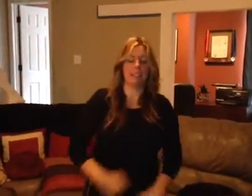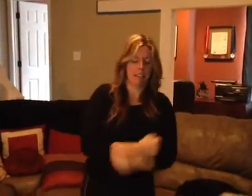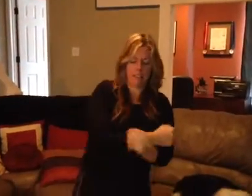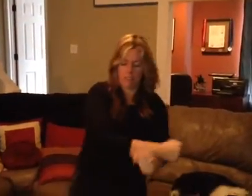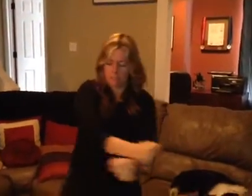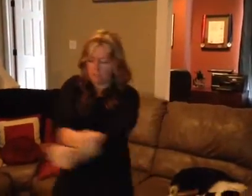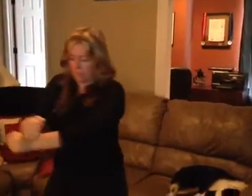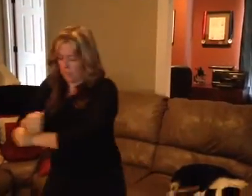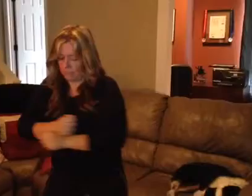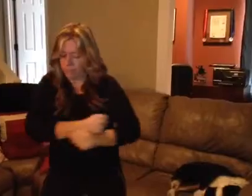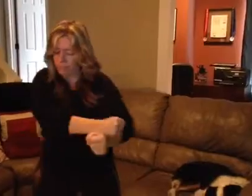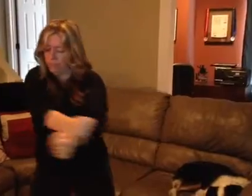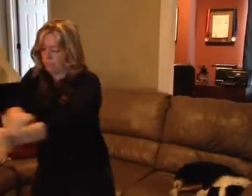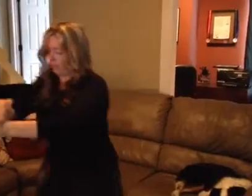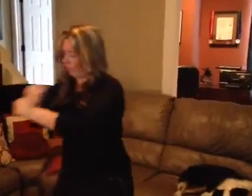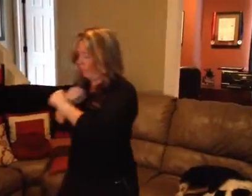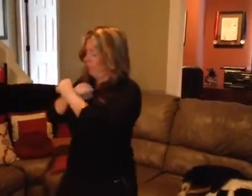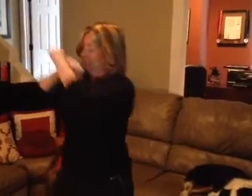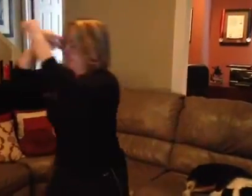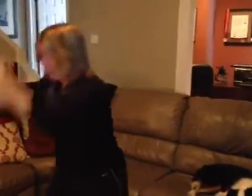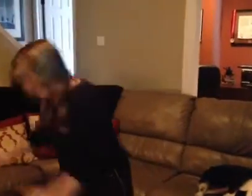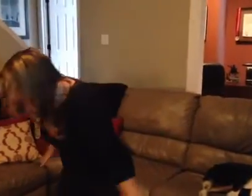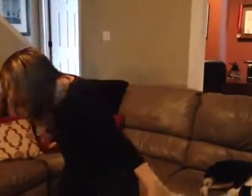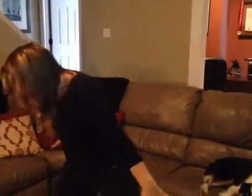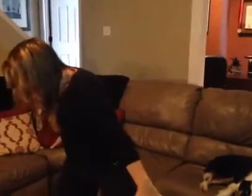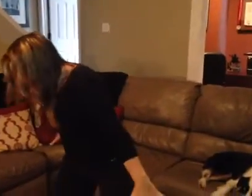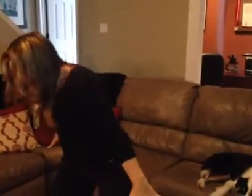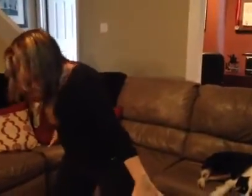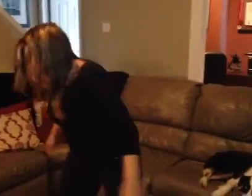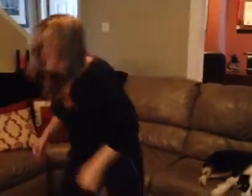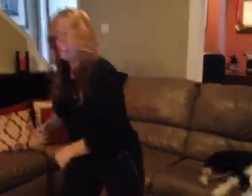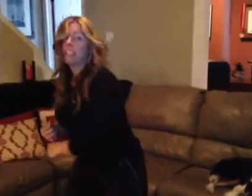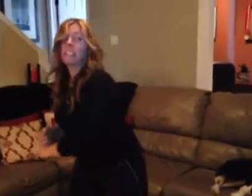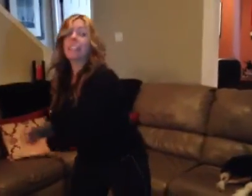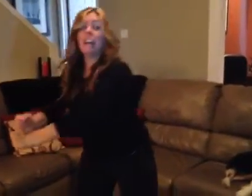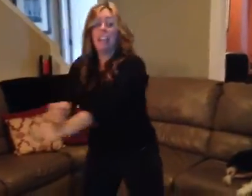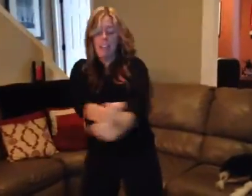for the slave.